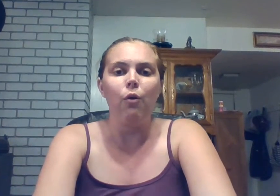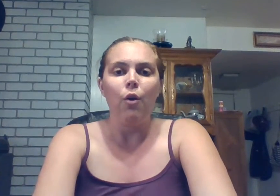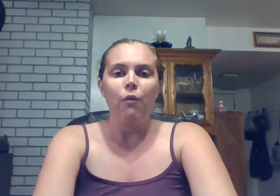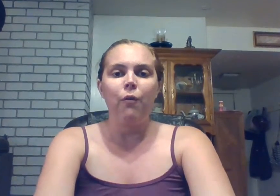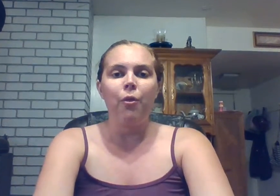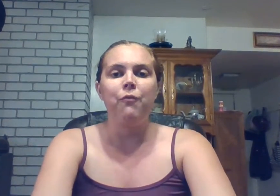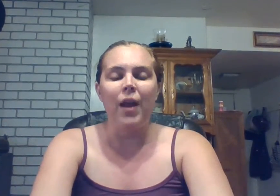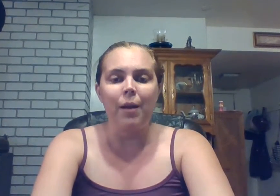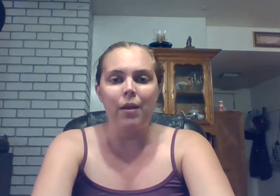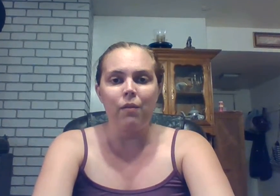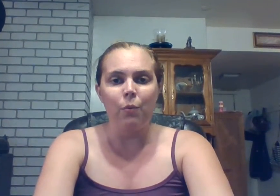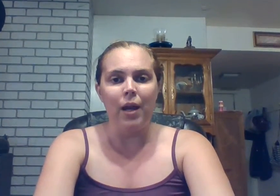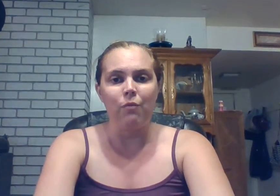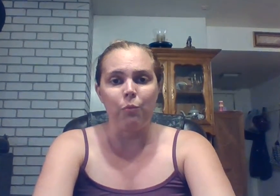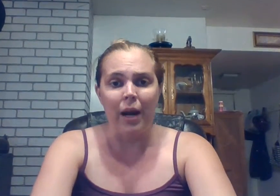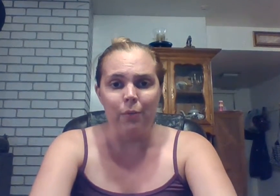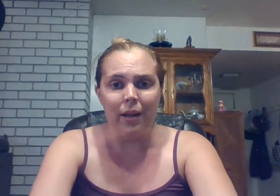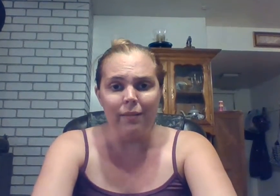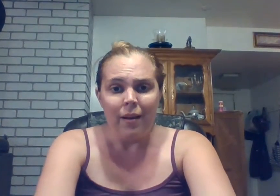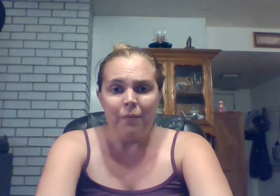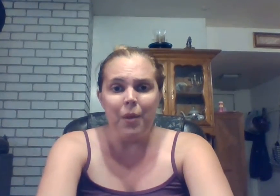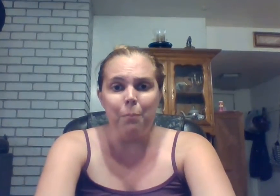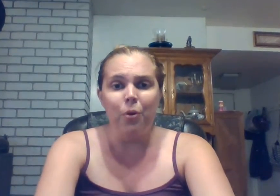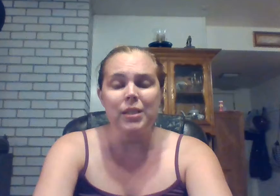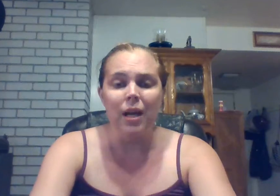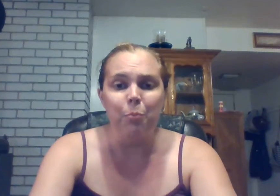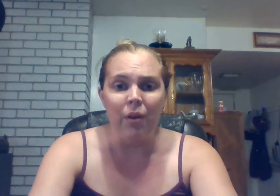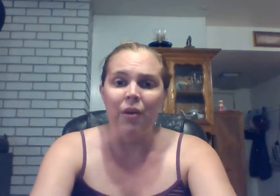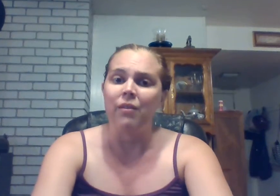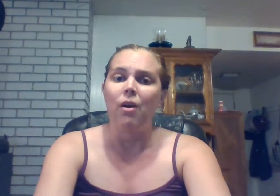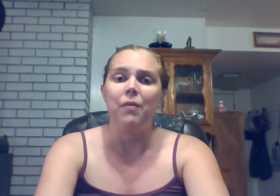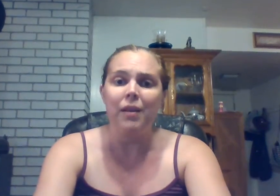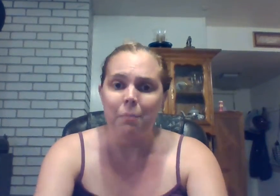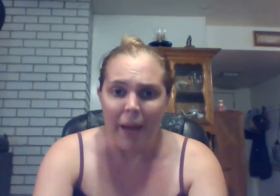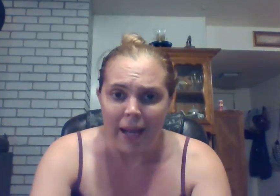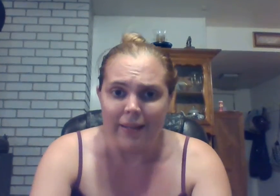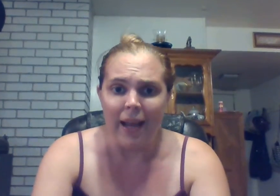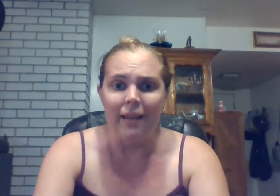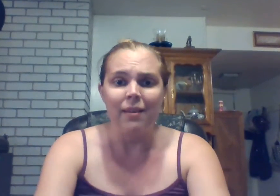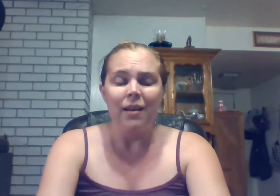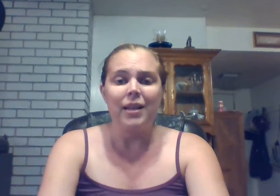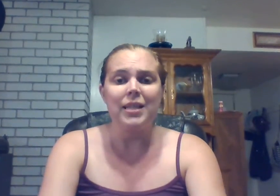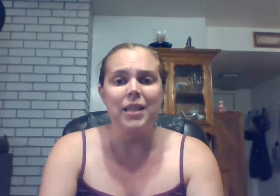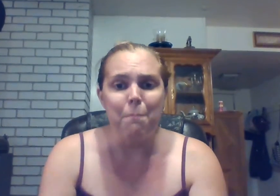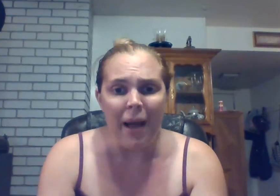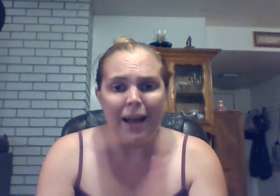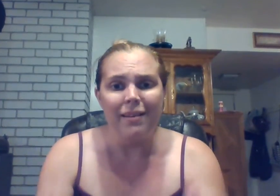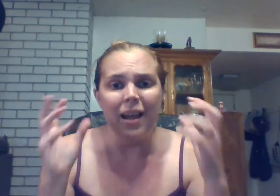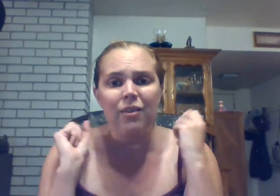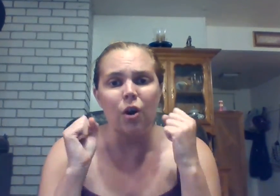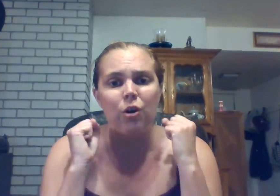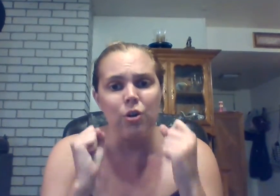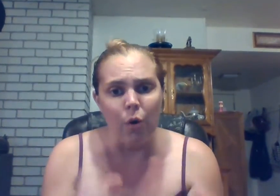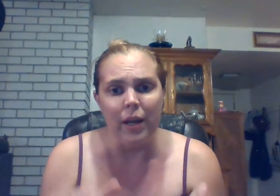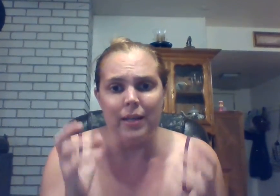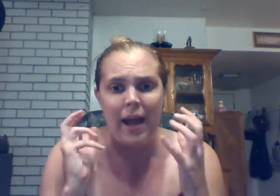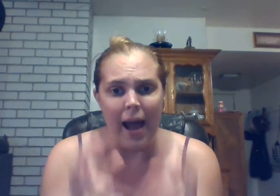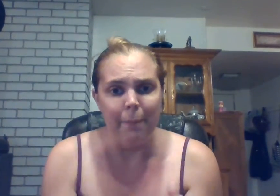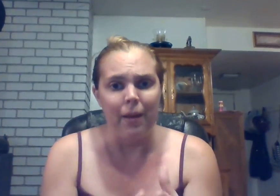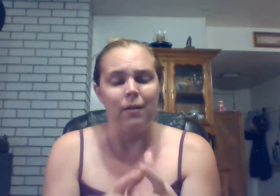for the family that we have around us that puts up with us on these bad days because the bad days are going to happen